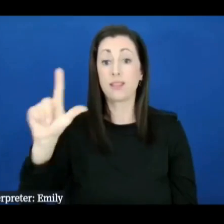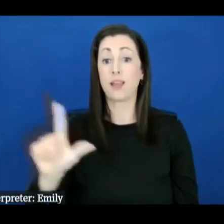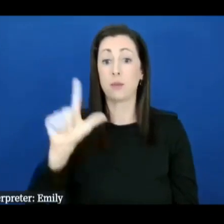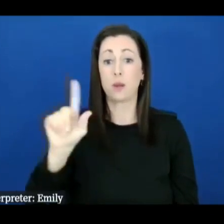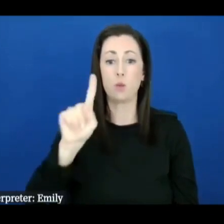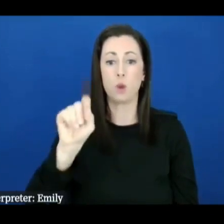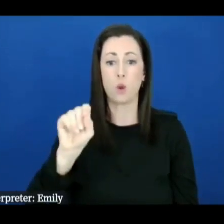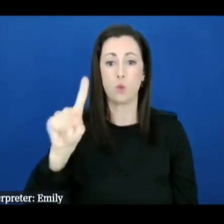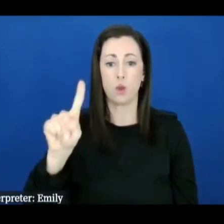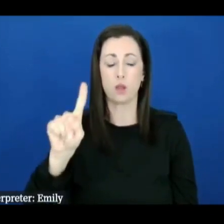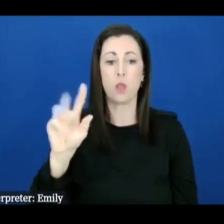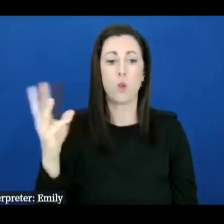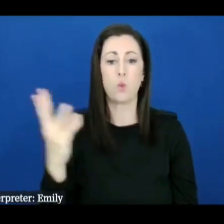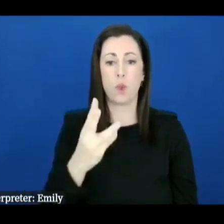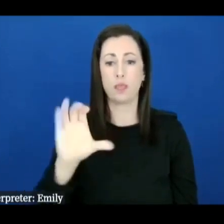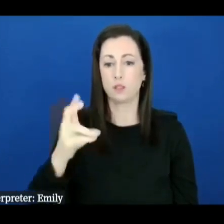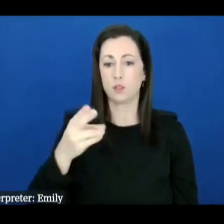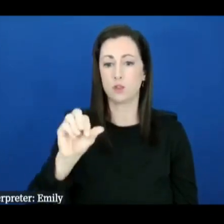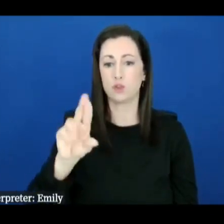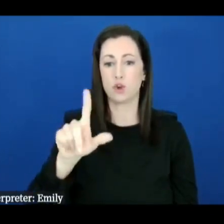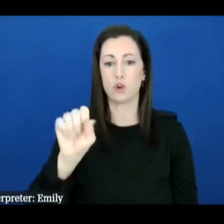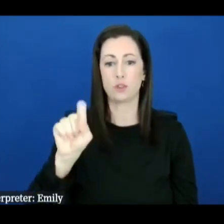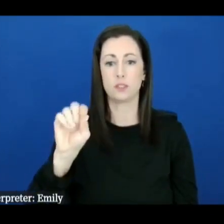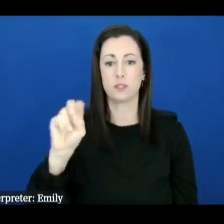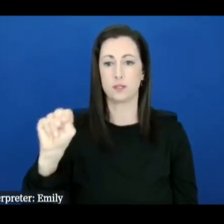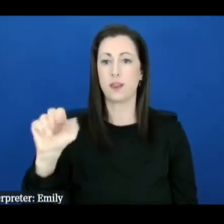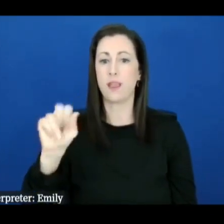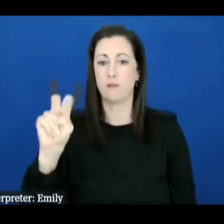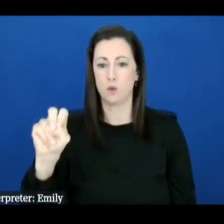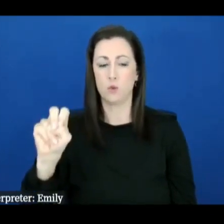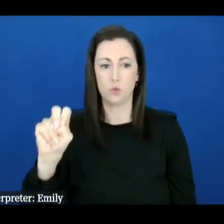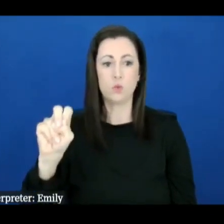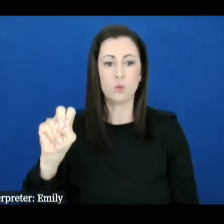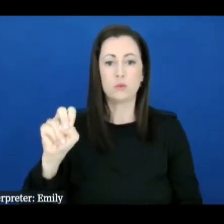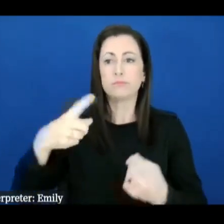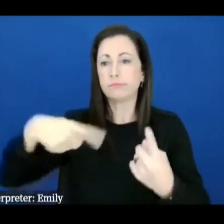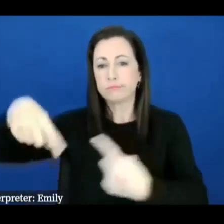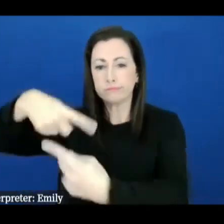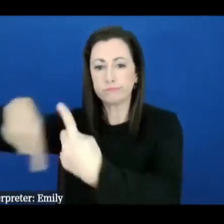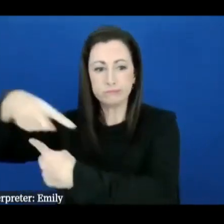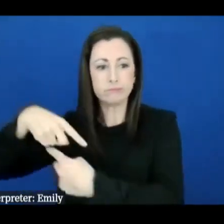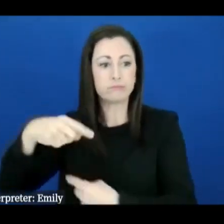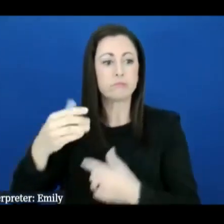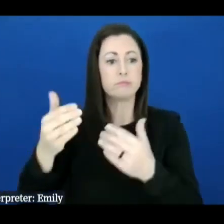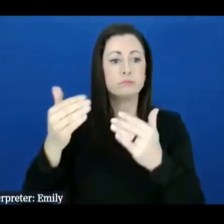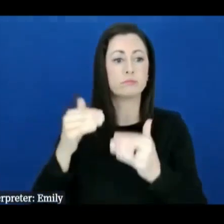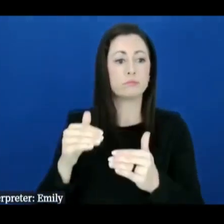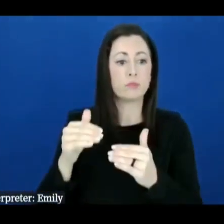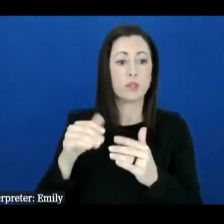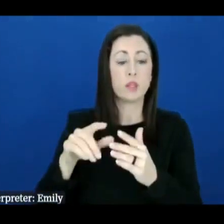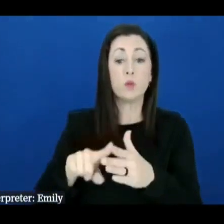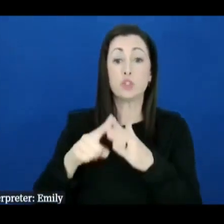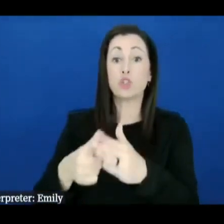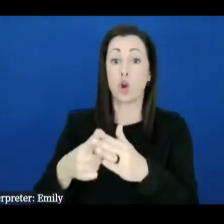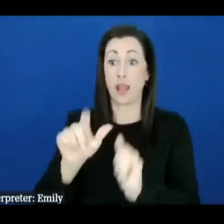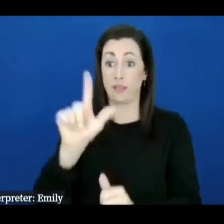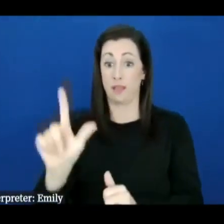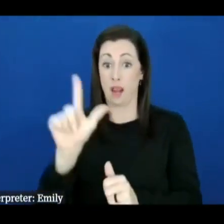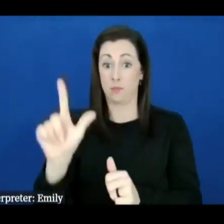Charleston Avenue in Swannanoa they'll begin canvassing in the Swannanoa area starting at the Swannanoa library